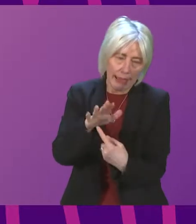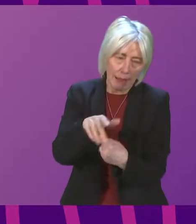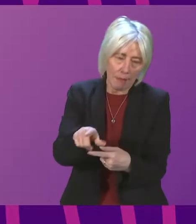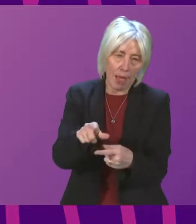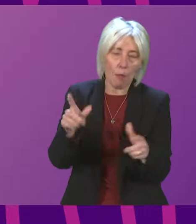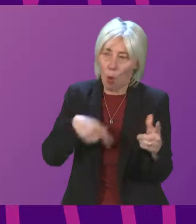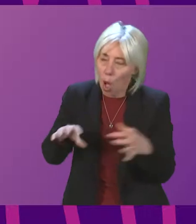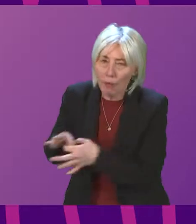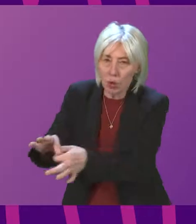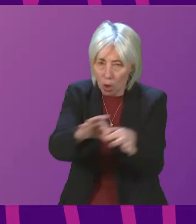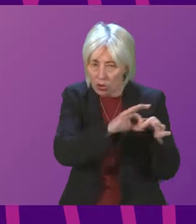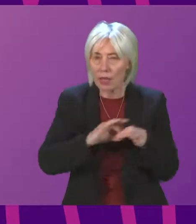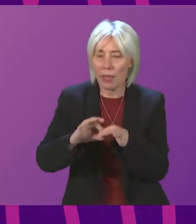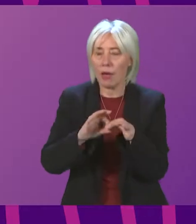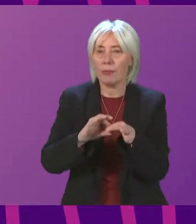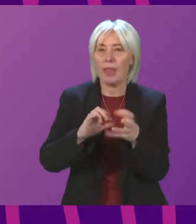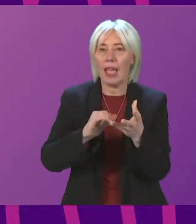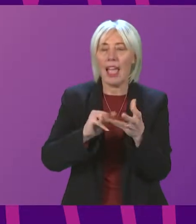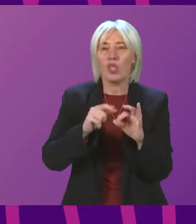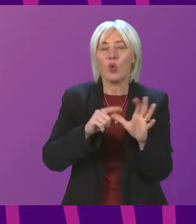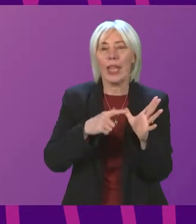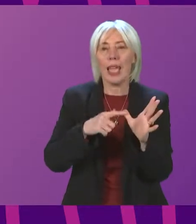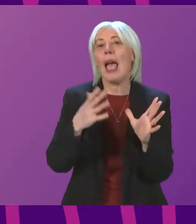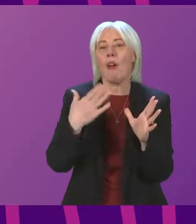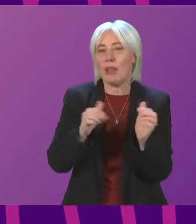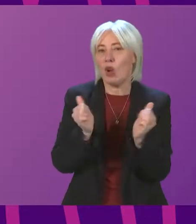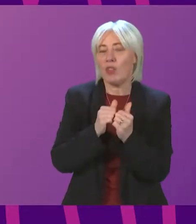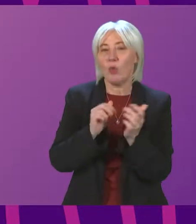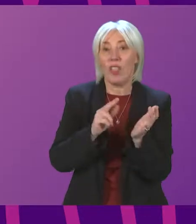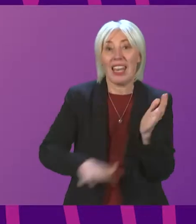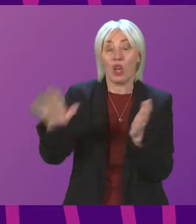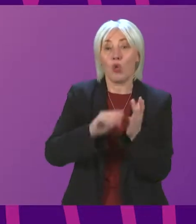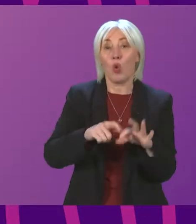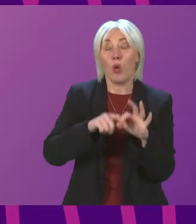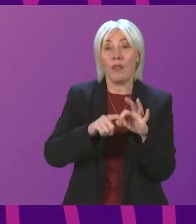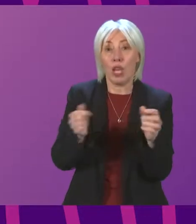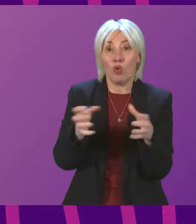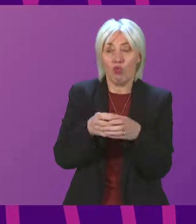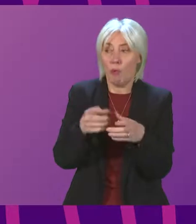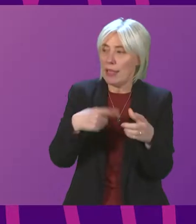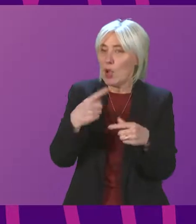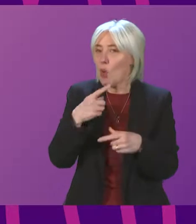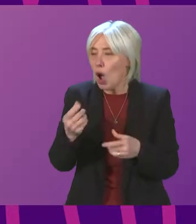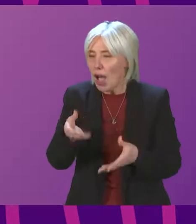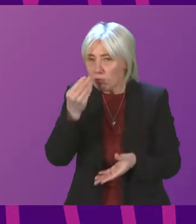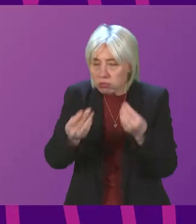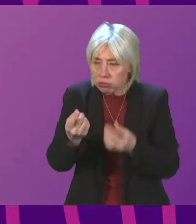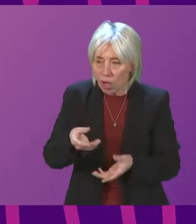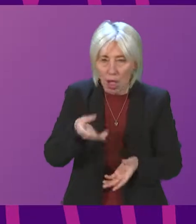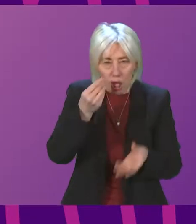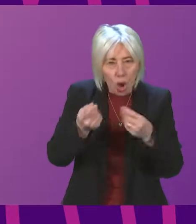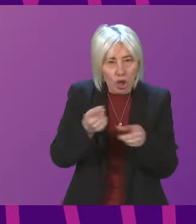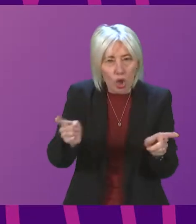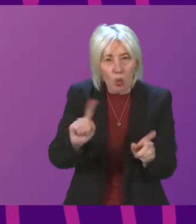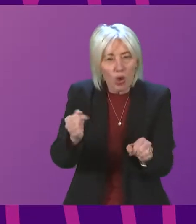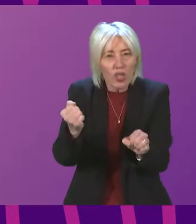SQA have agreed with the National Qualifications Group what SQA, centres and learners need to do in the event that learners have not performed